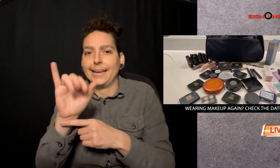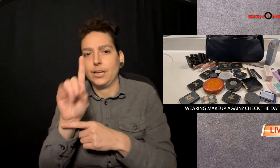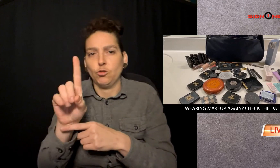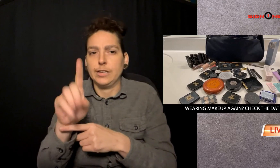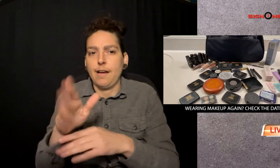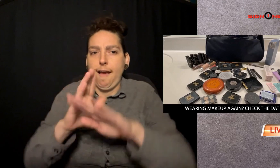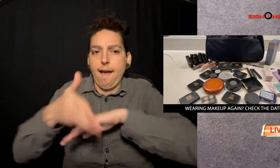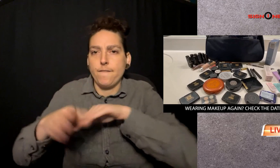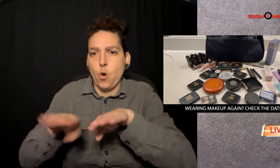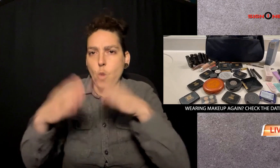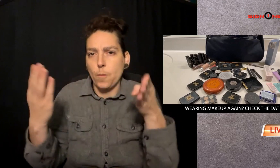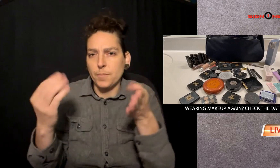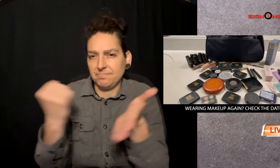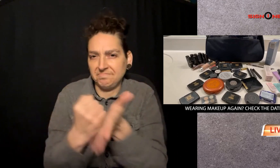period after opening stamp.